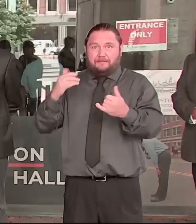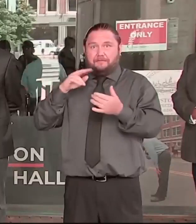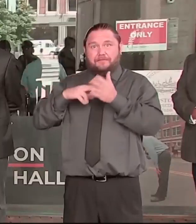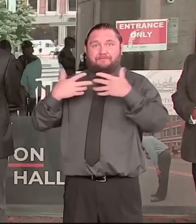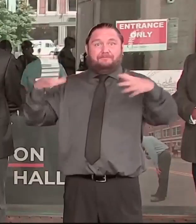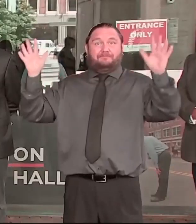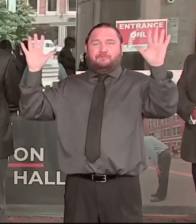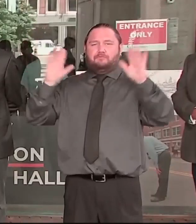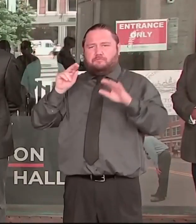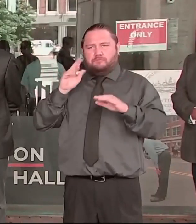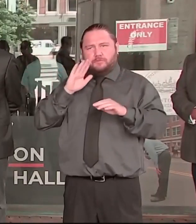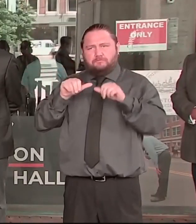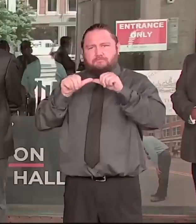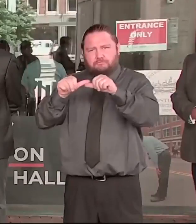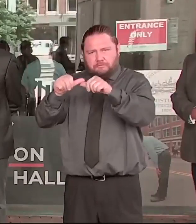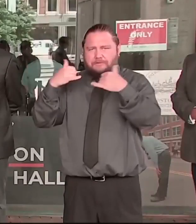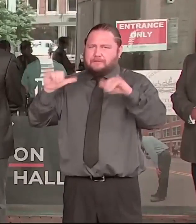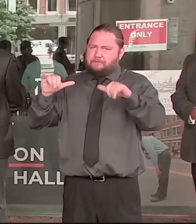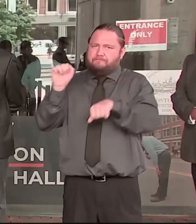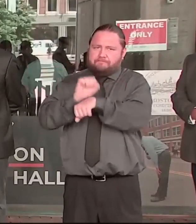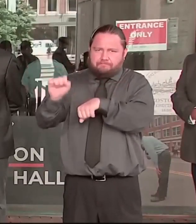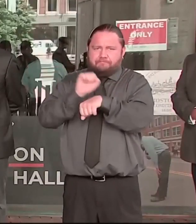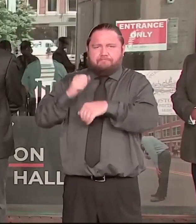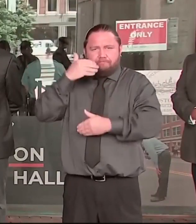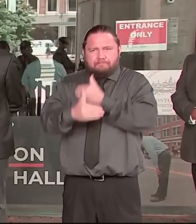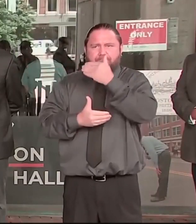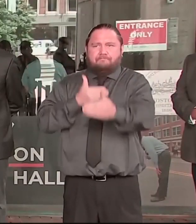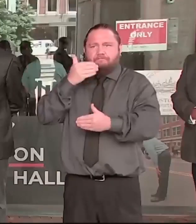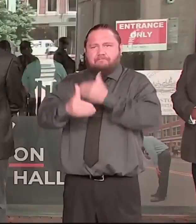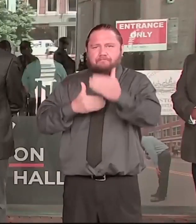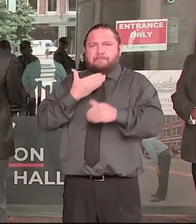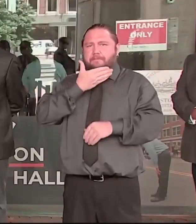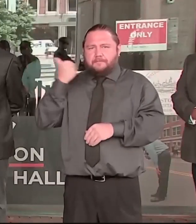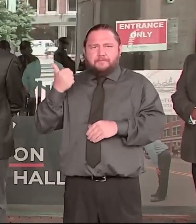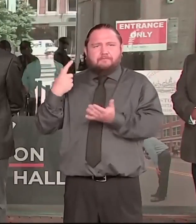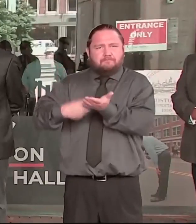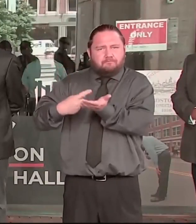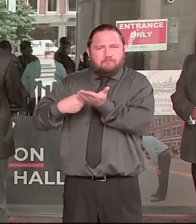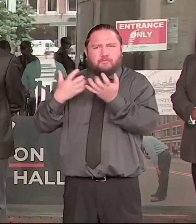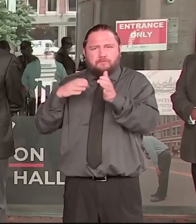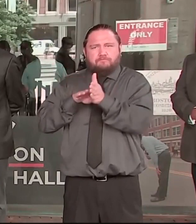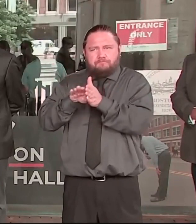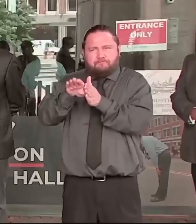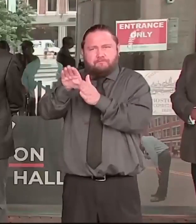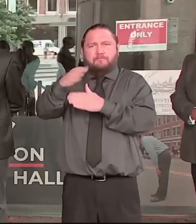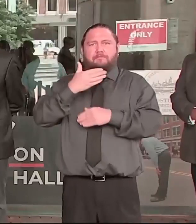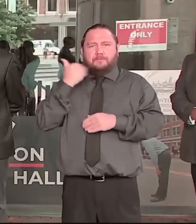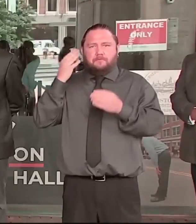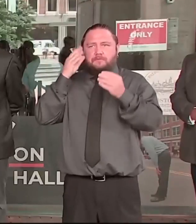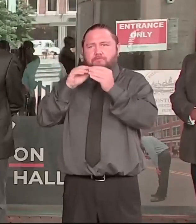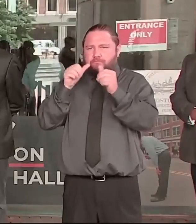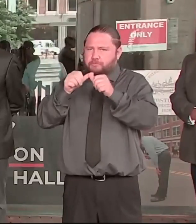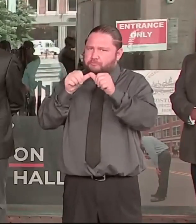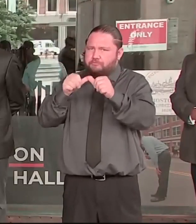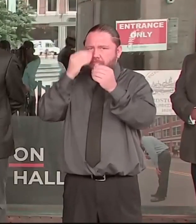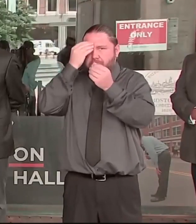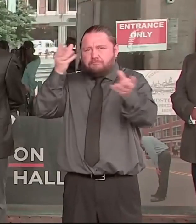do. But first, I want to declare racism to be a public health crisis in the city of Boston.